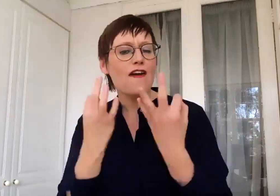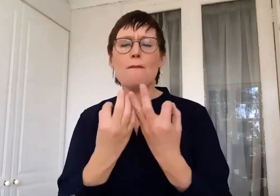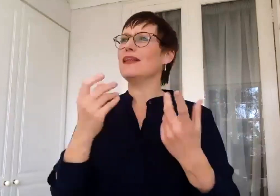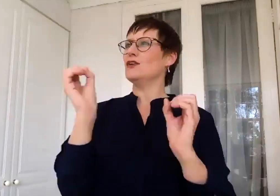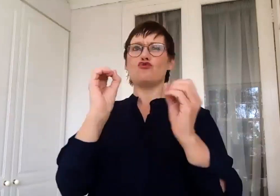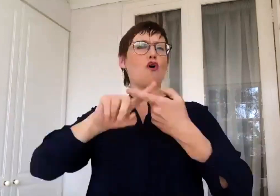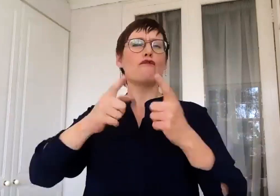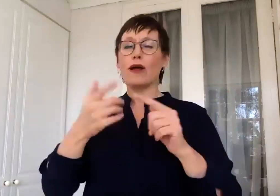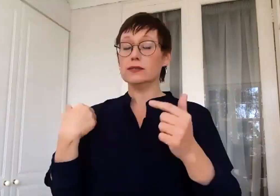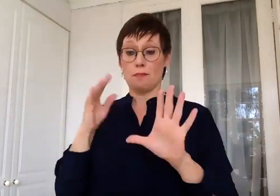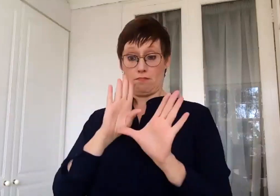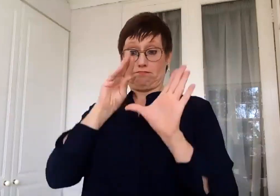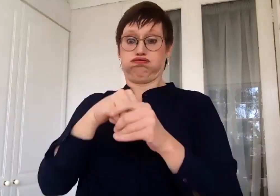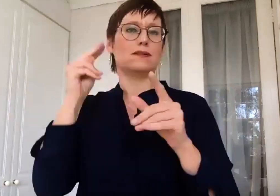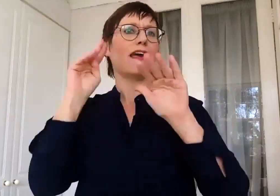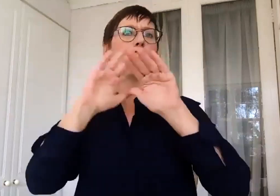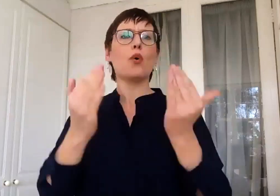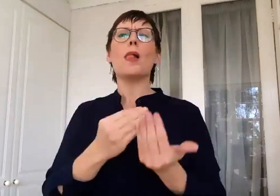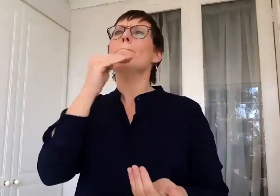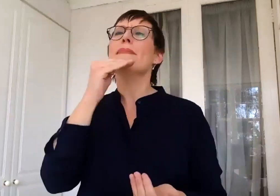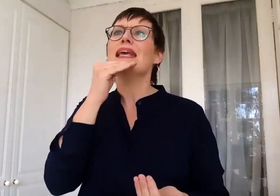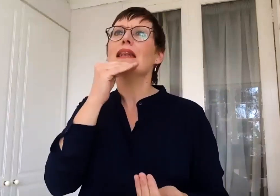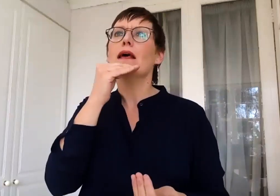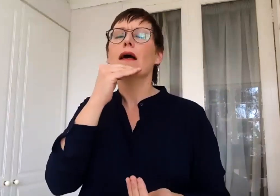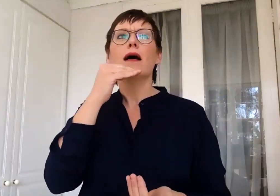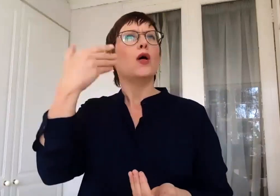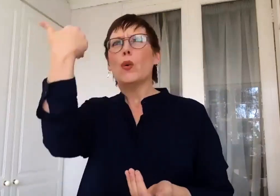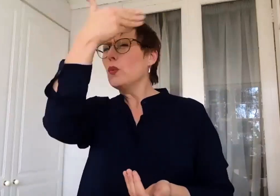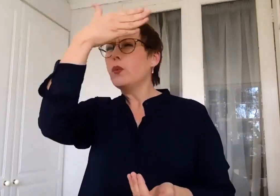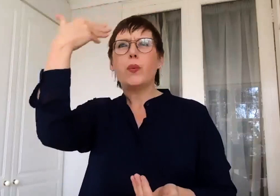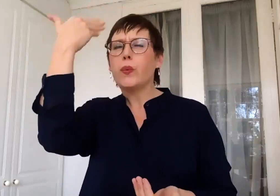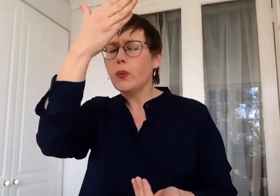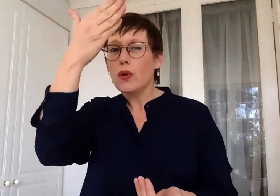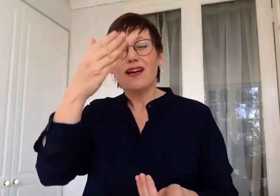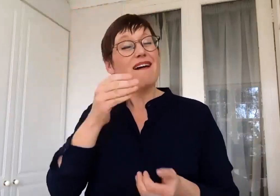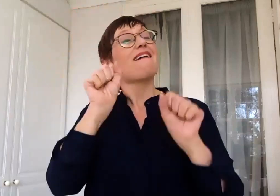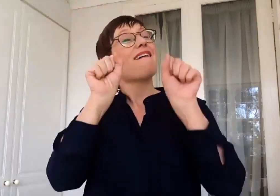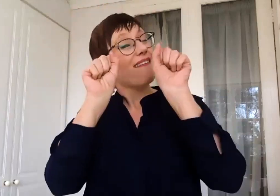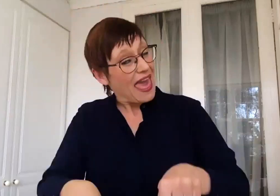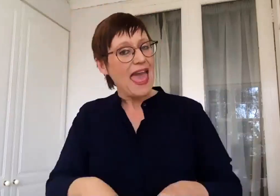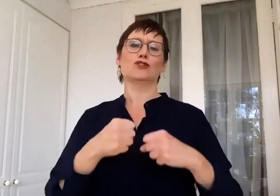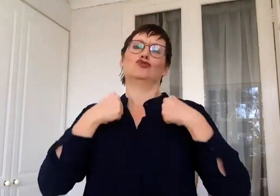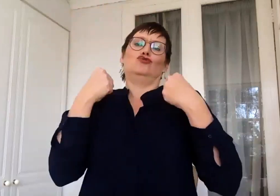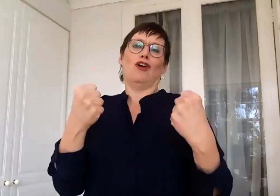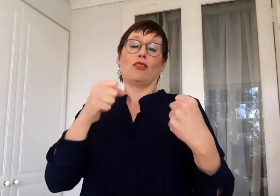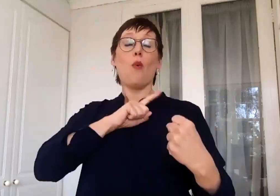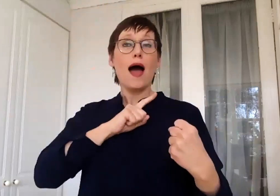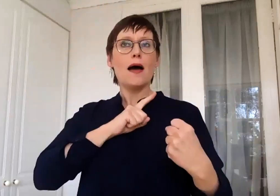bias. So I come with no history, which has really been a good thing. So in terms of research coming in with unbiased eyes,